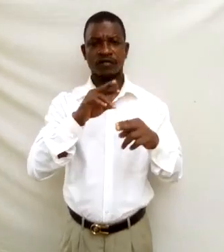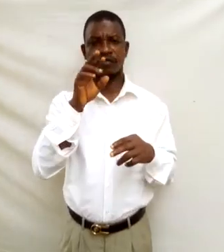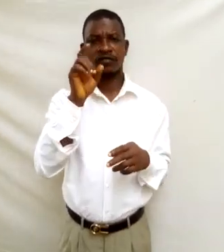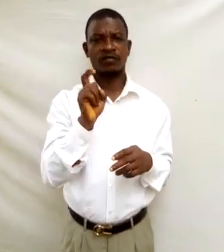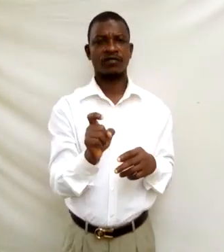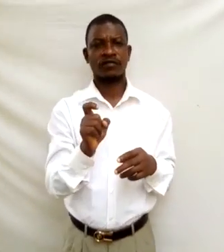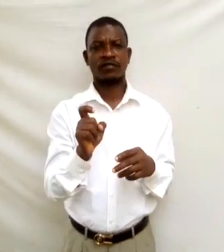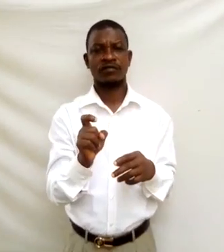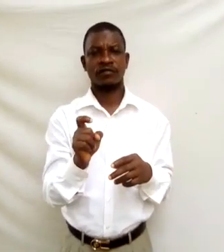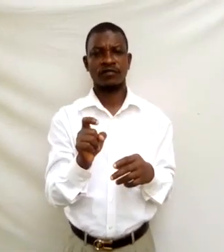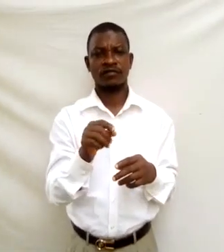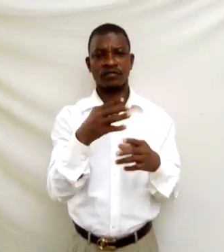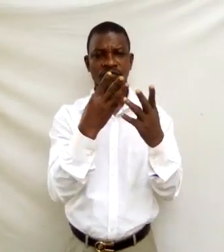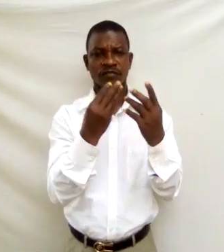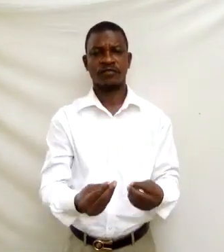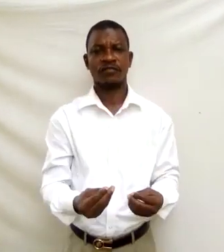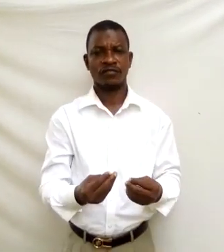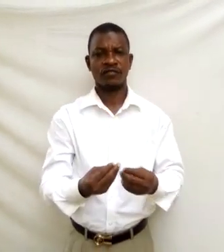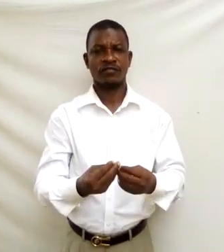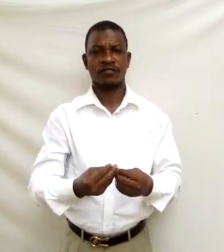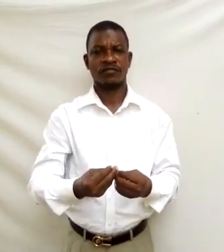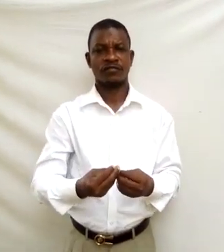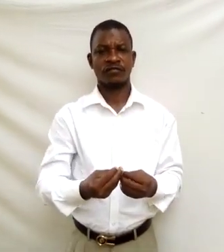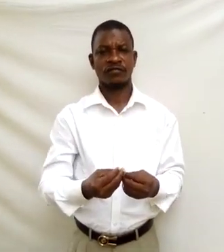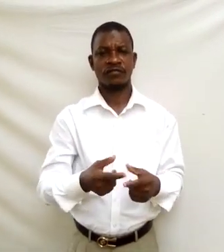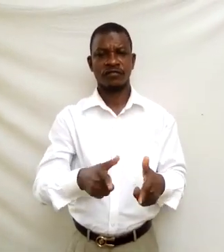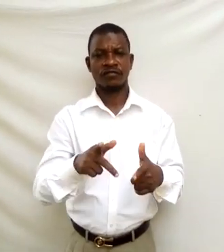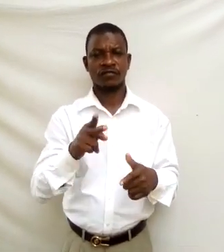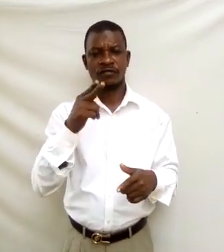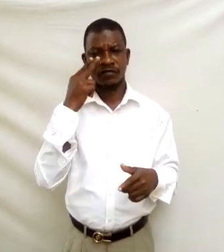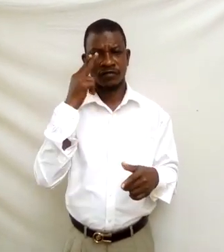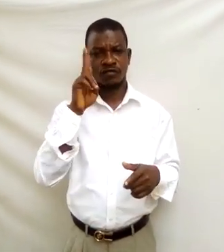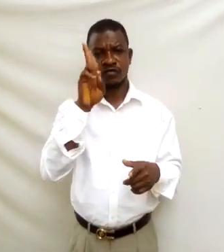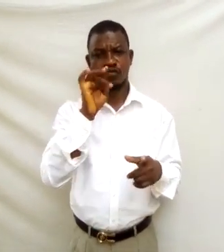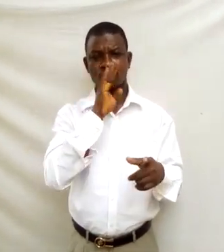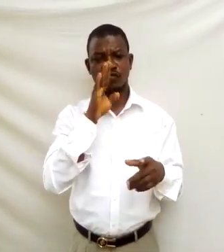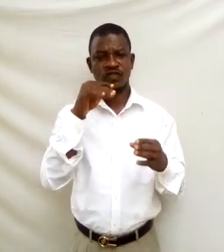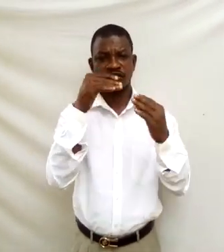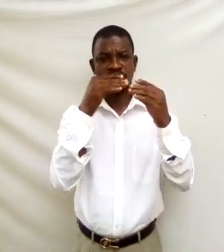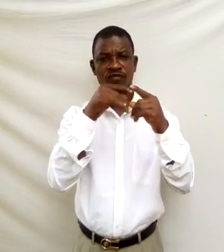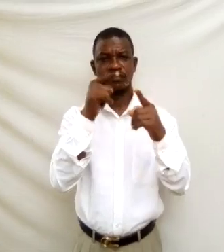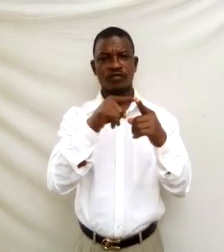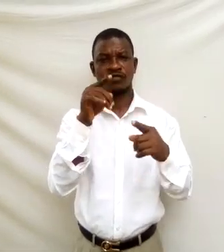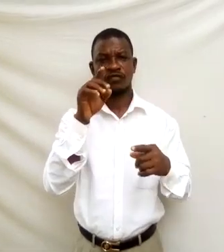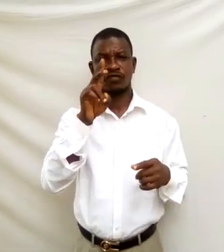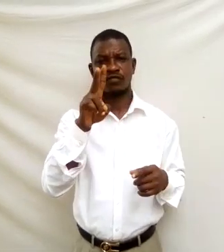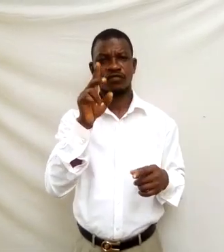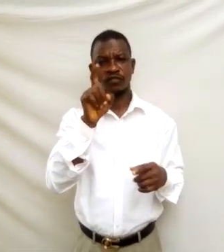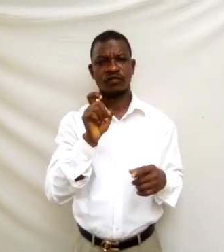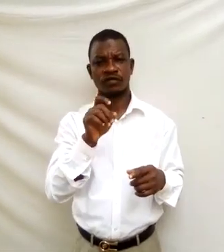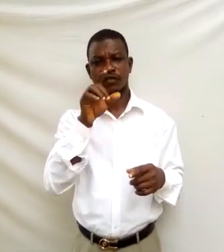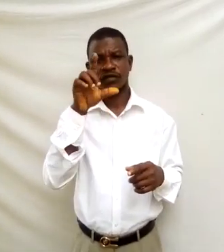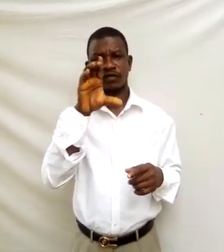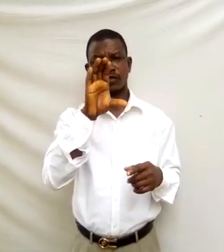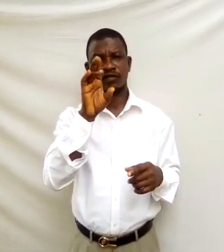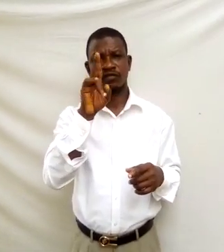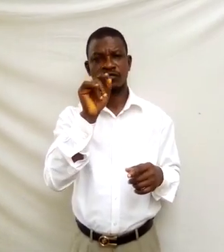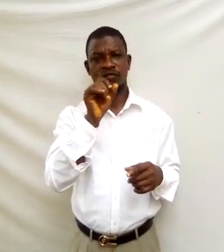we transfer to let u be equal to 2x cube plus 3